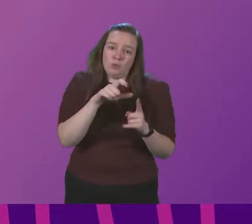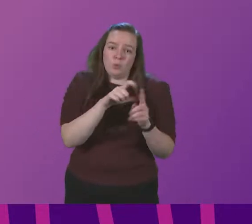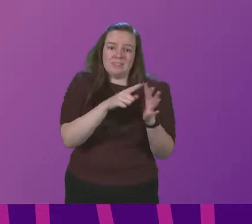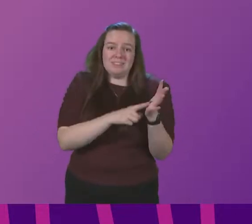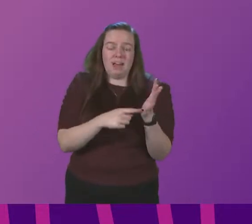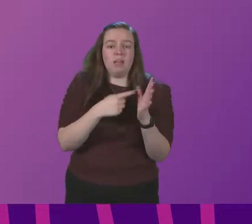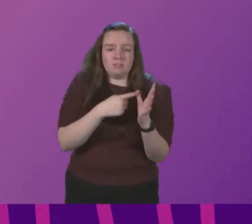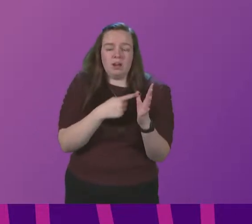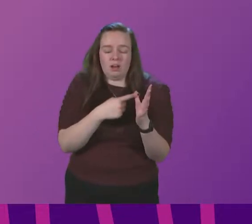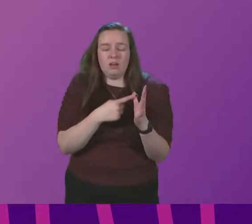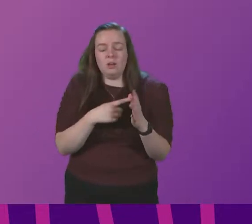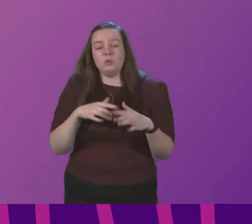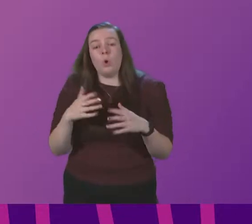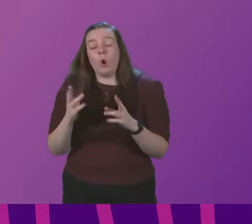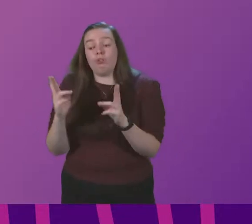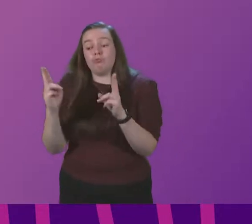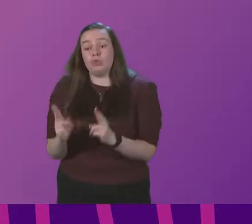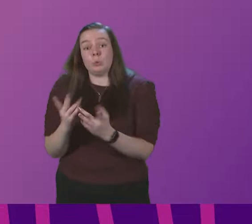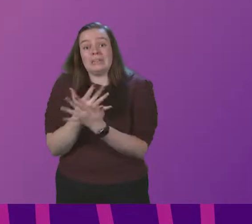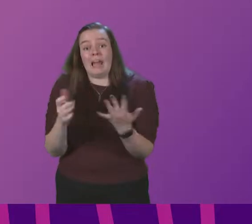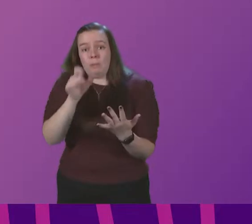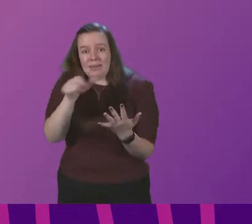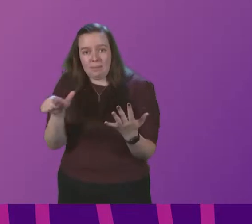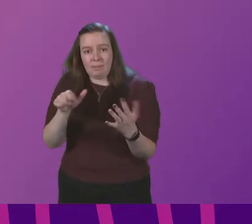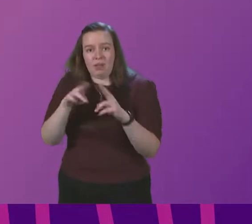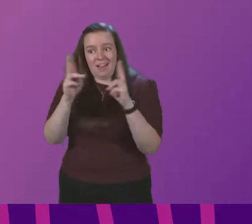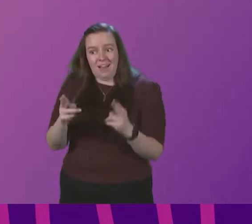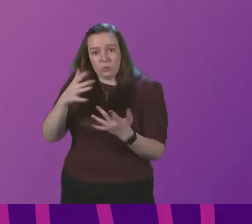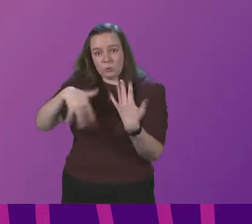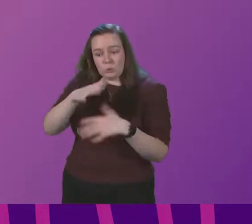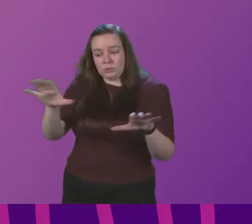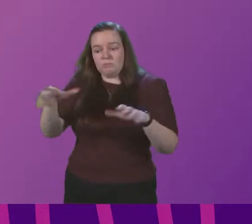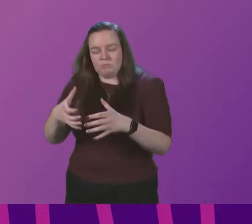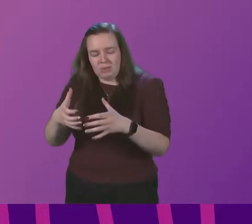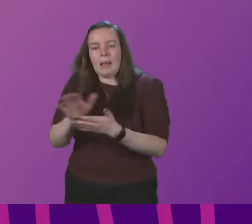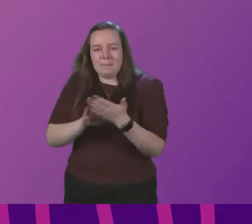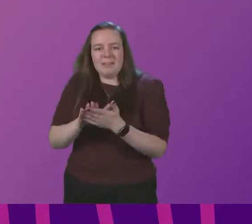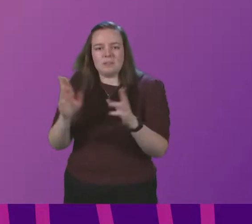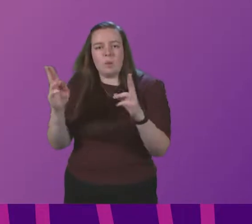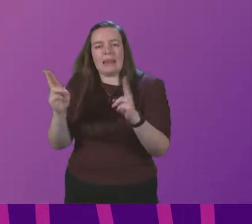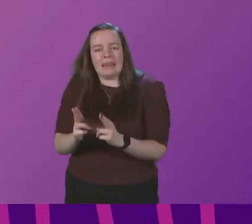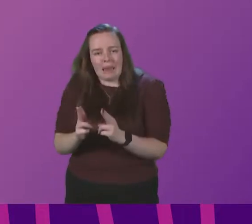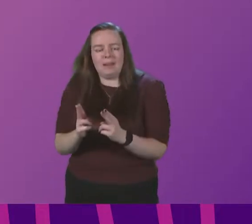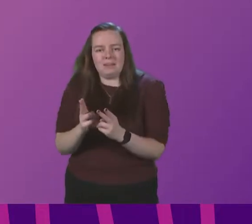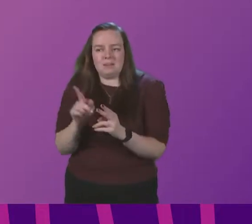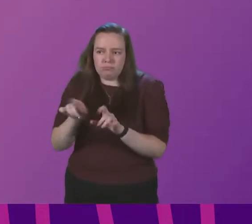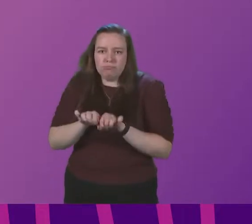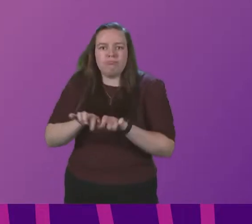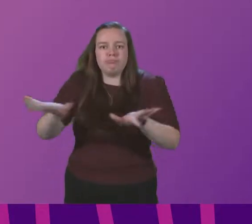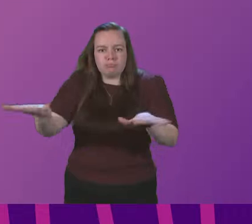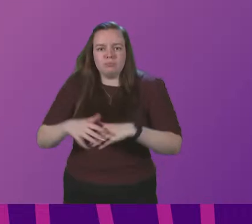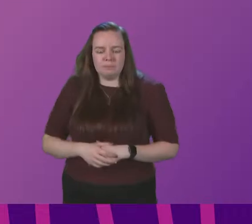Delta variant. So by reducing the numbers of people and households gathering together, we help limit the extent of its spread.